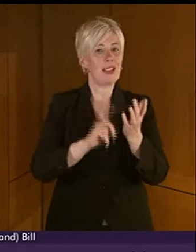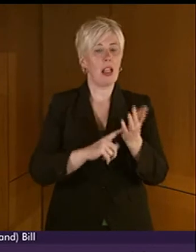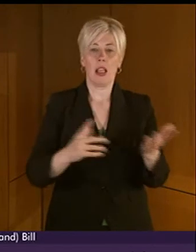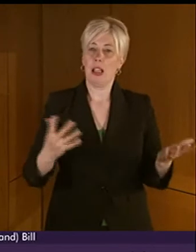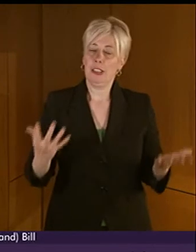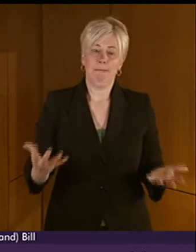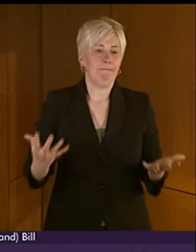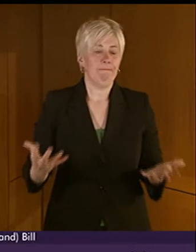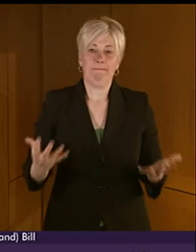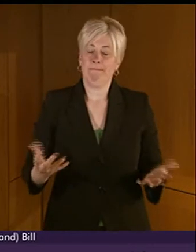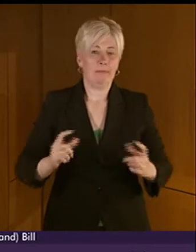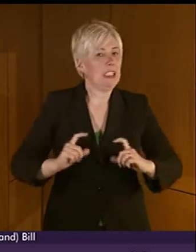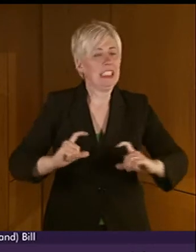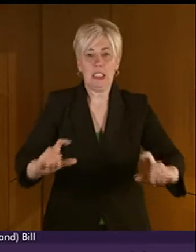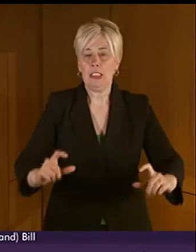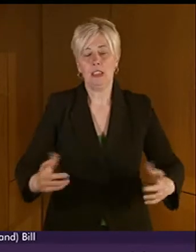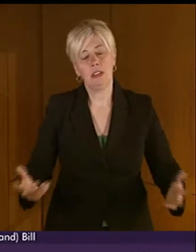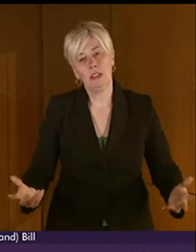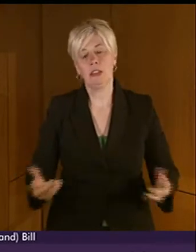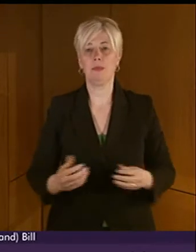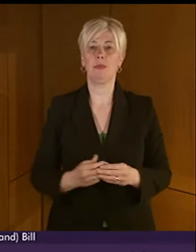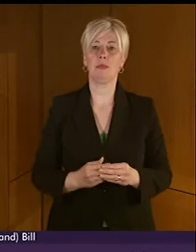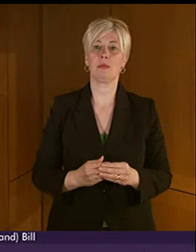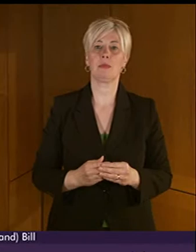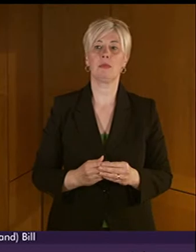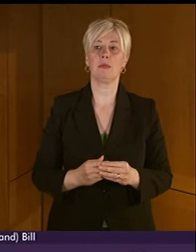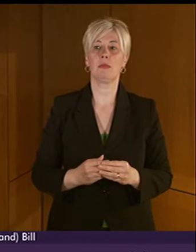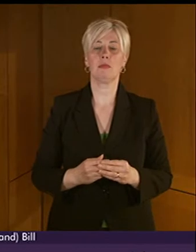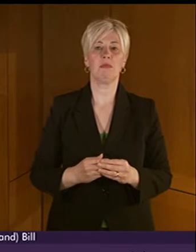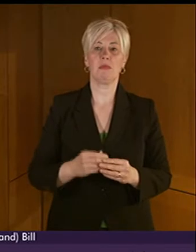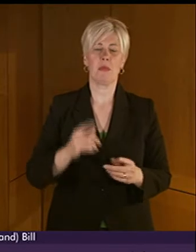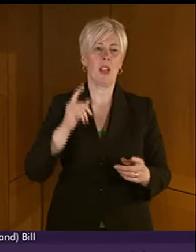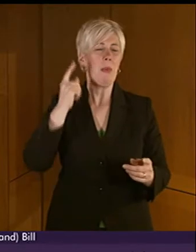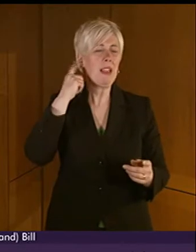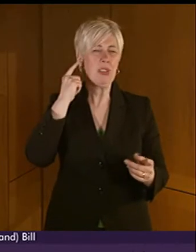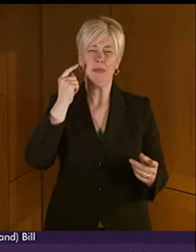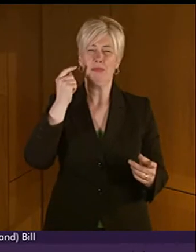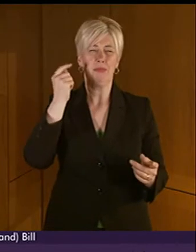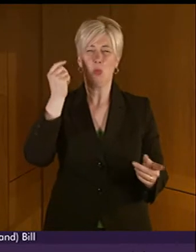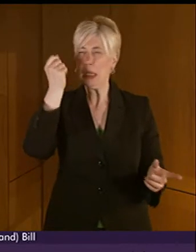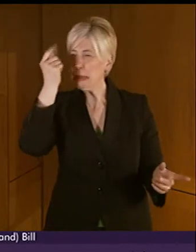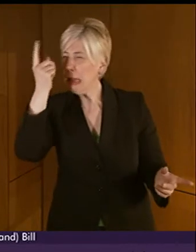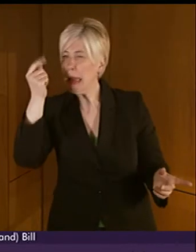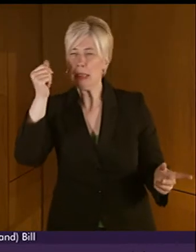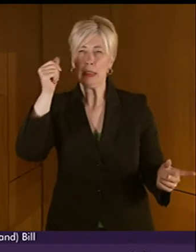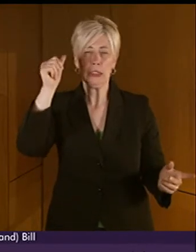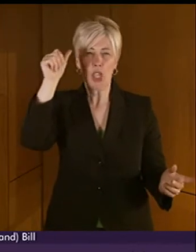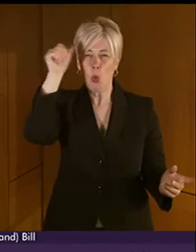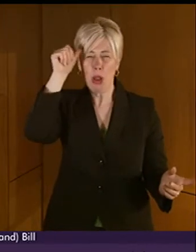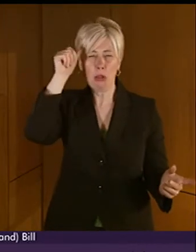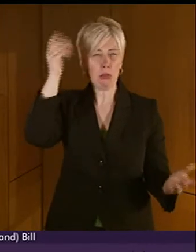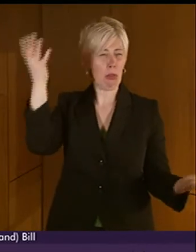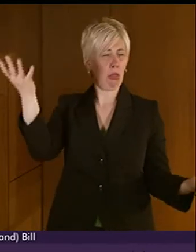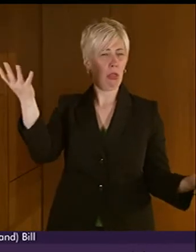amongst the hearing population. This lack of understanding of awareness has meant that deaf